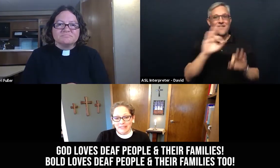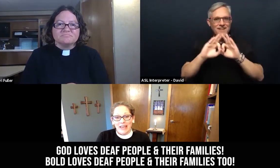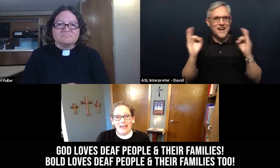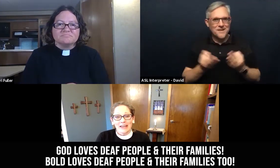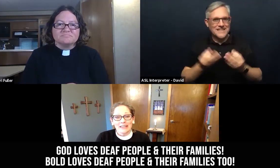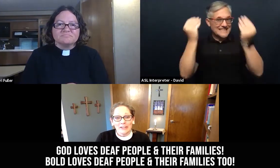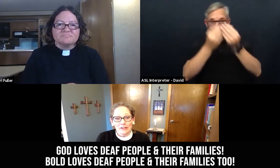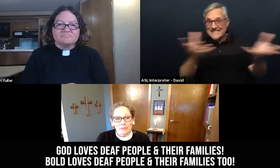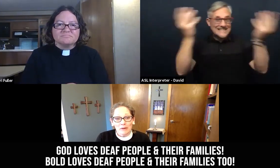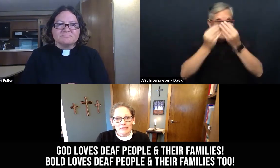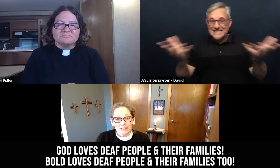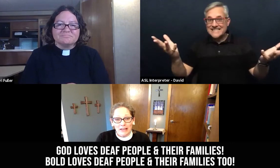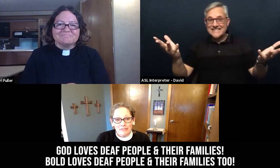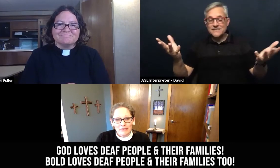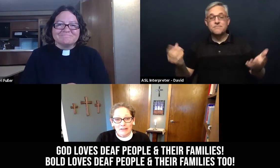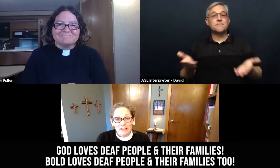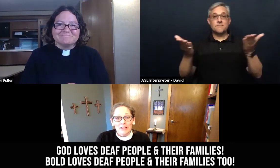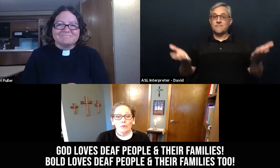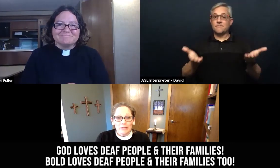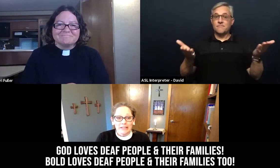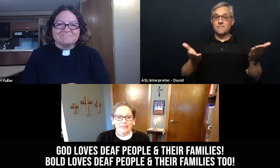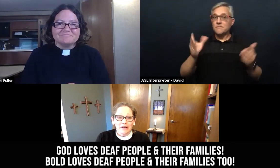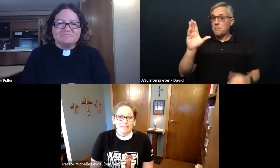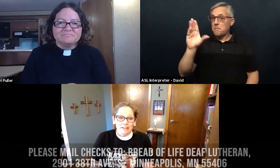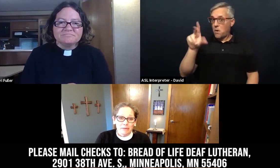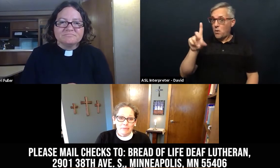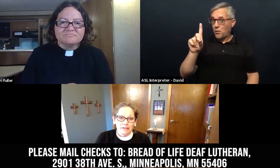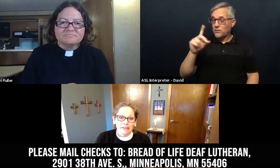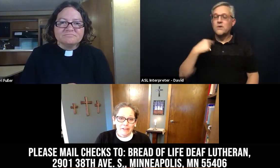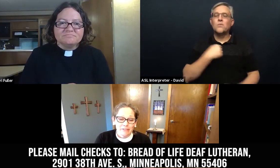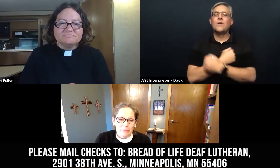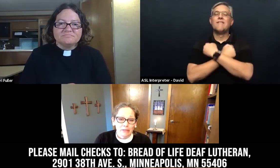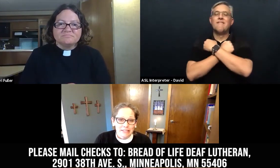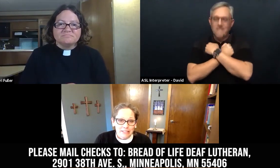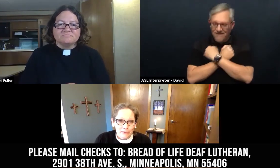and here at Bread of Life we love deaf people and their families too